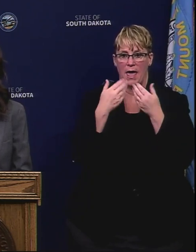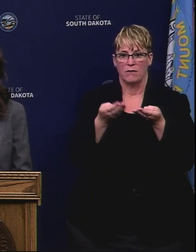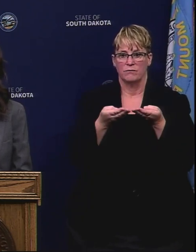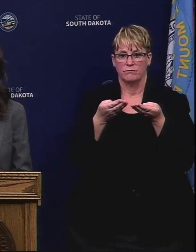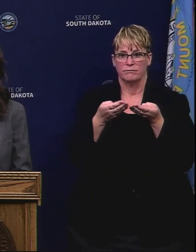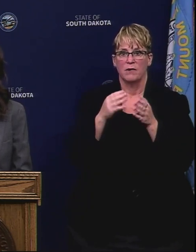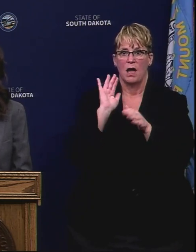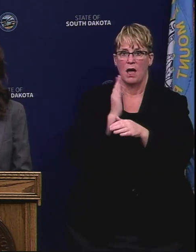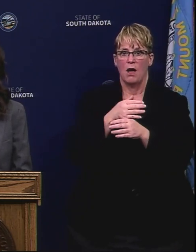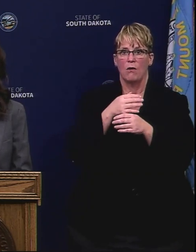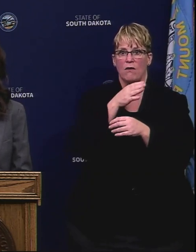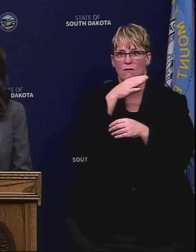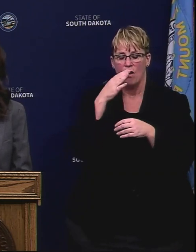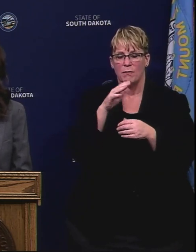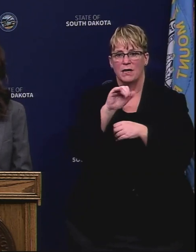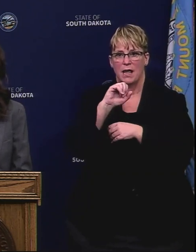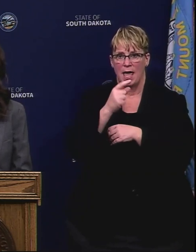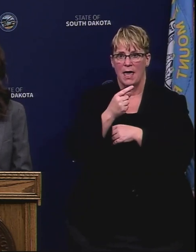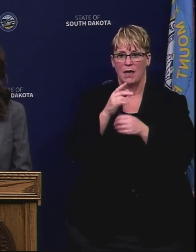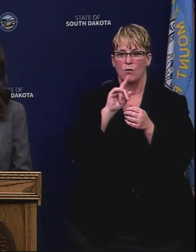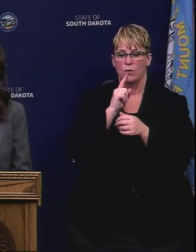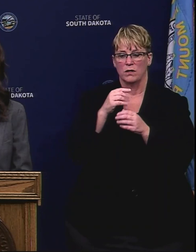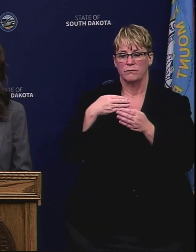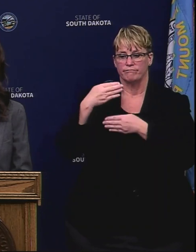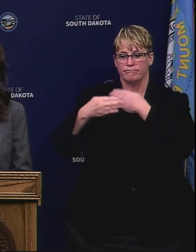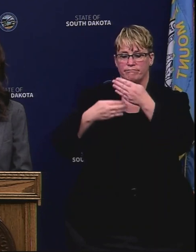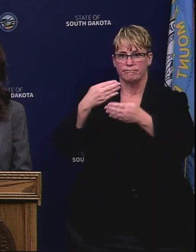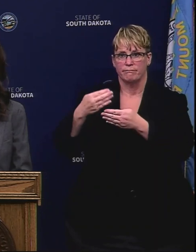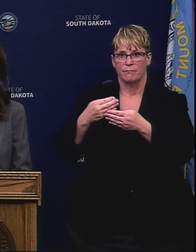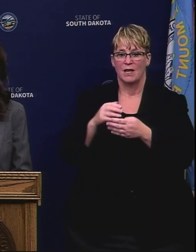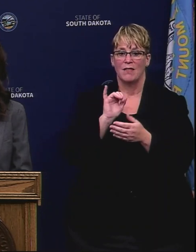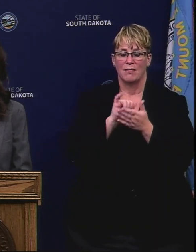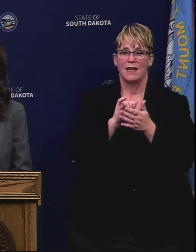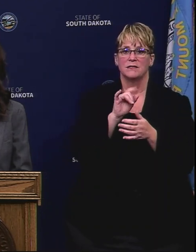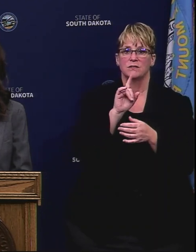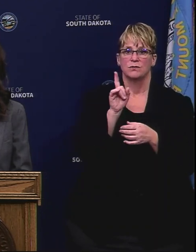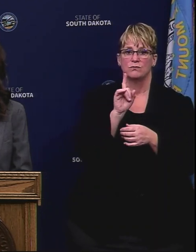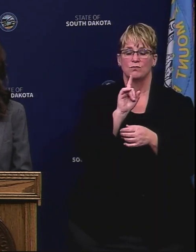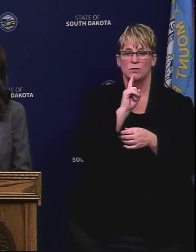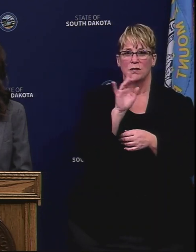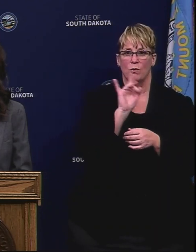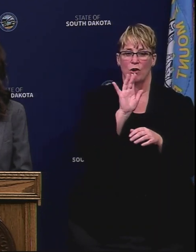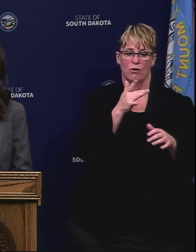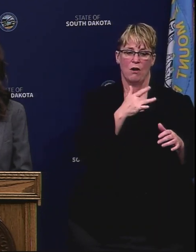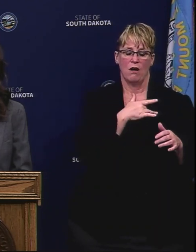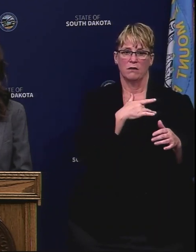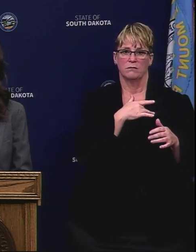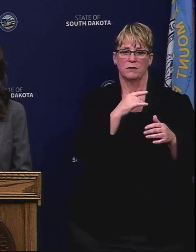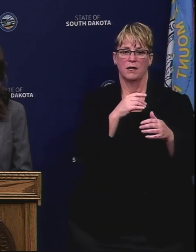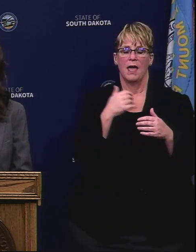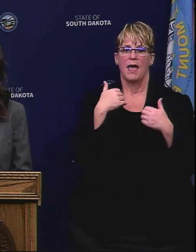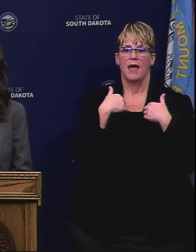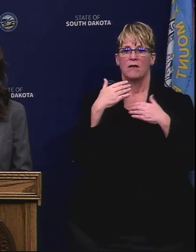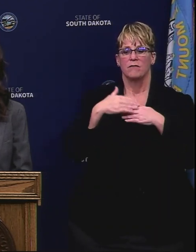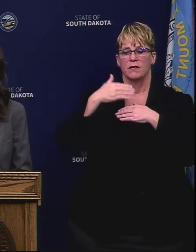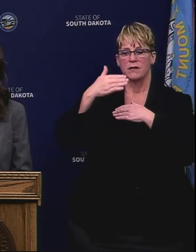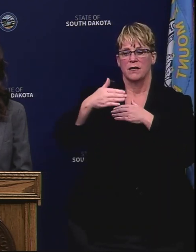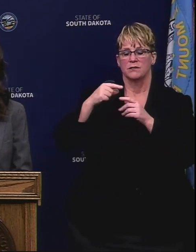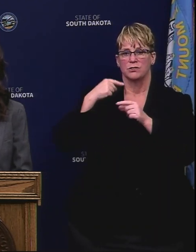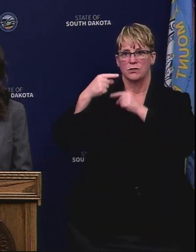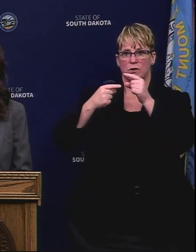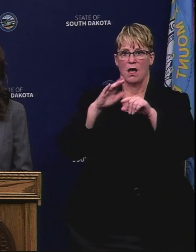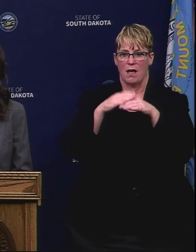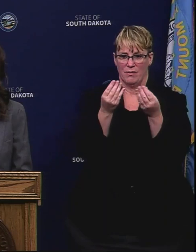to the next generation. That is really where her heart is, is to make sure that the next generation has the opportunity to be on the